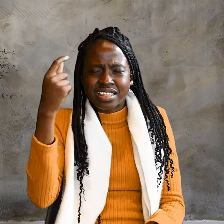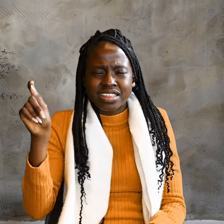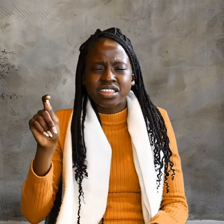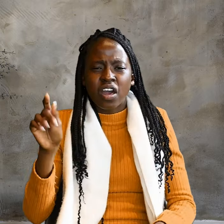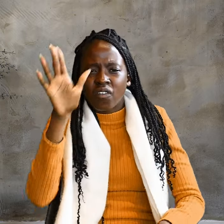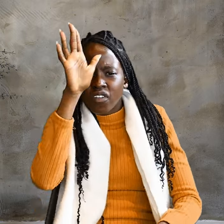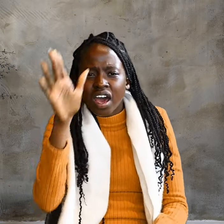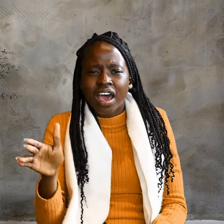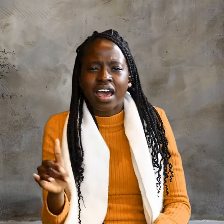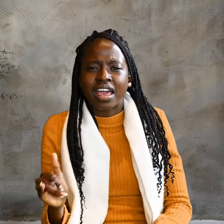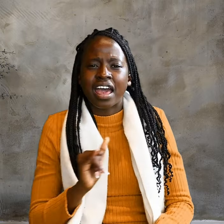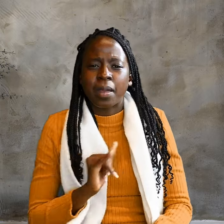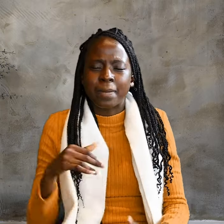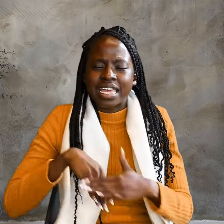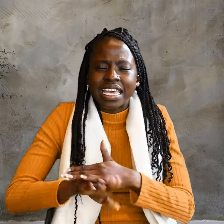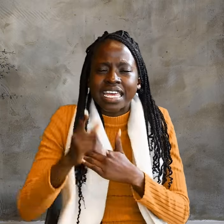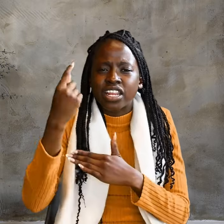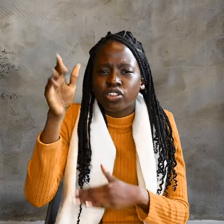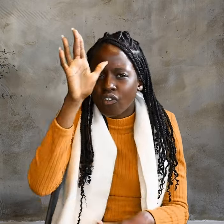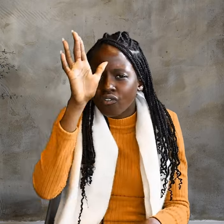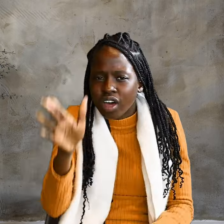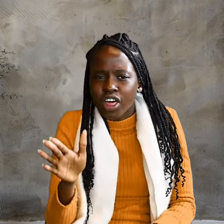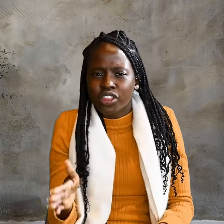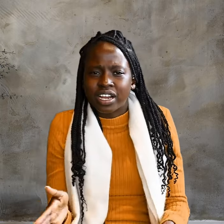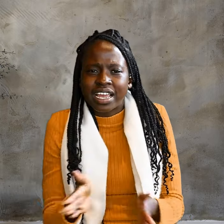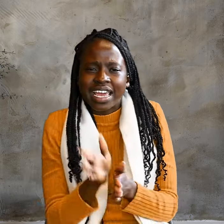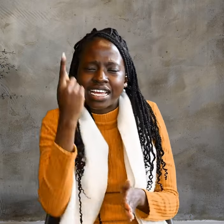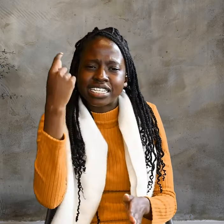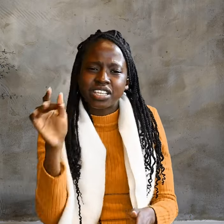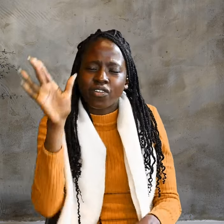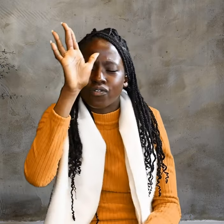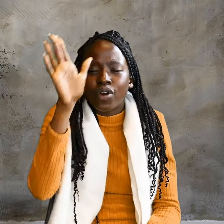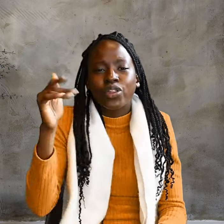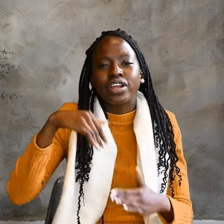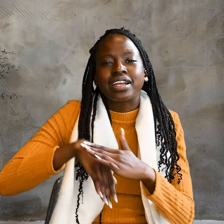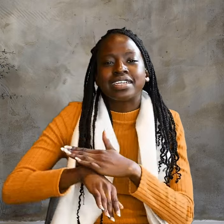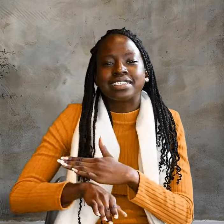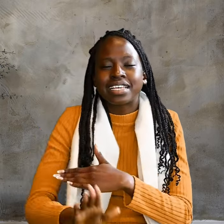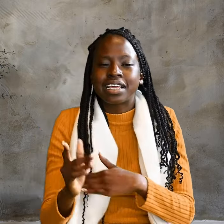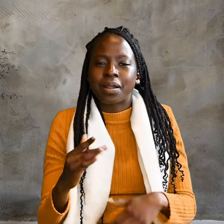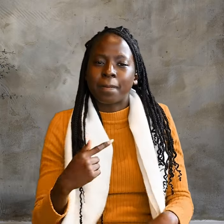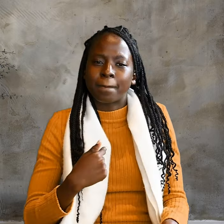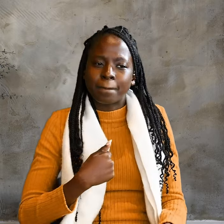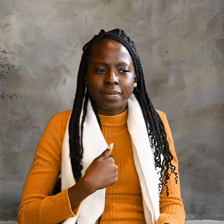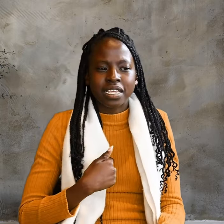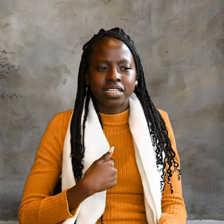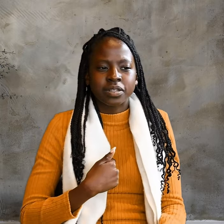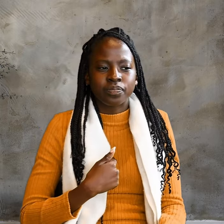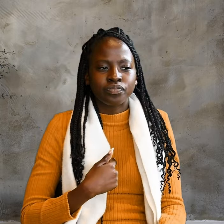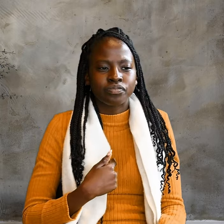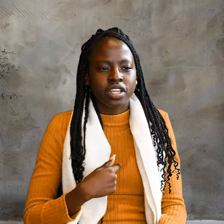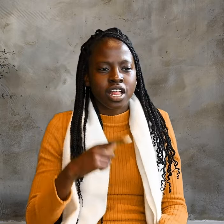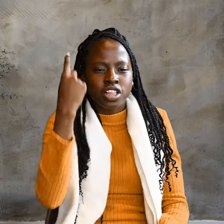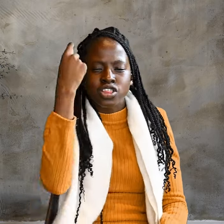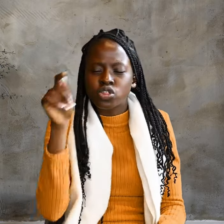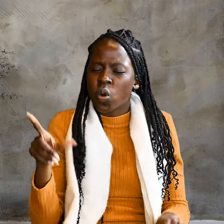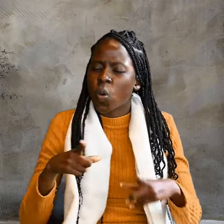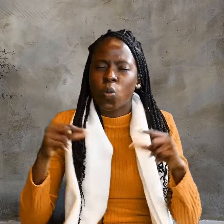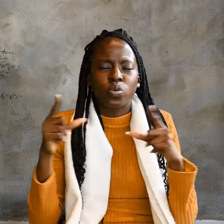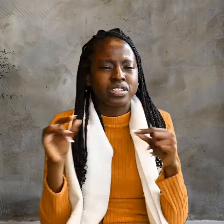am in the Father and that the Father is in me? The words I say to